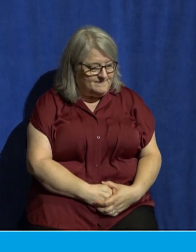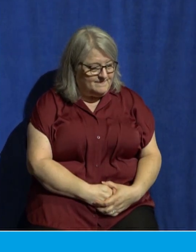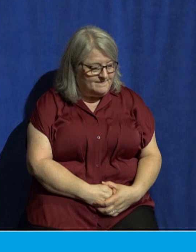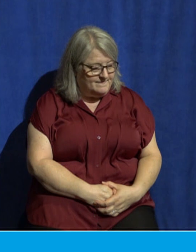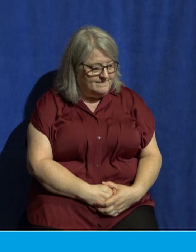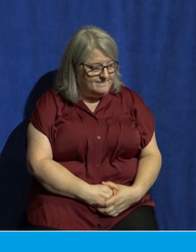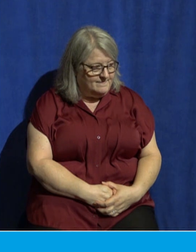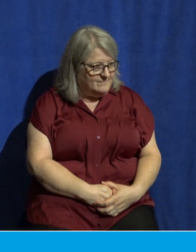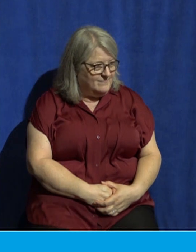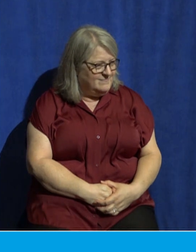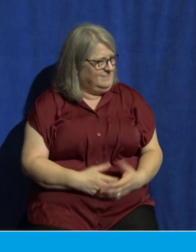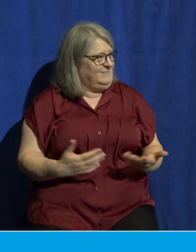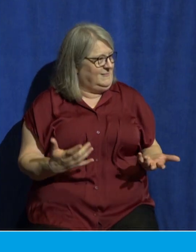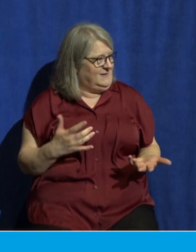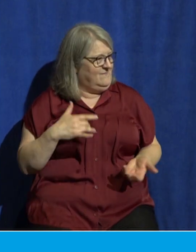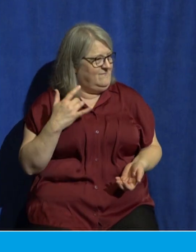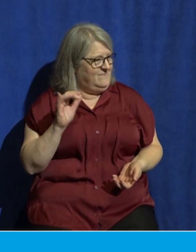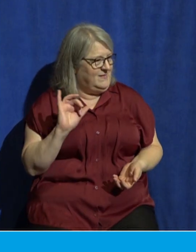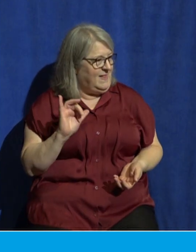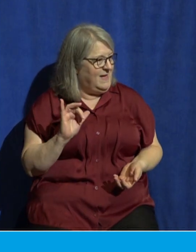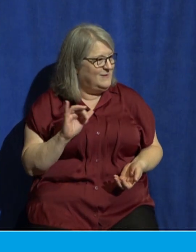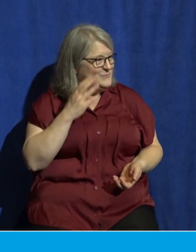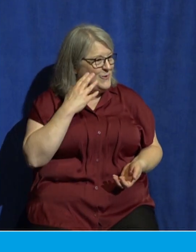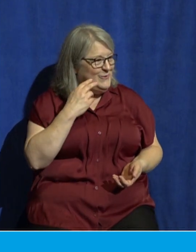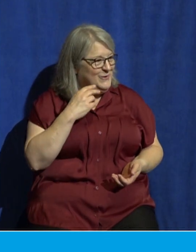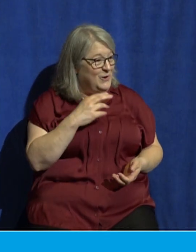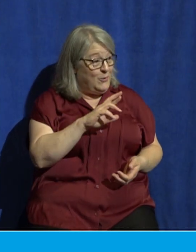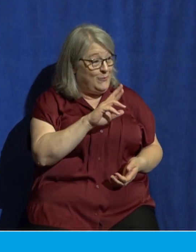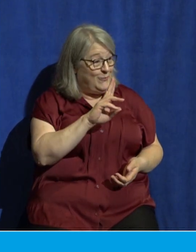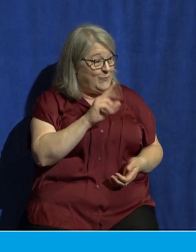You can just feel like the rug has just been pulled from under you.